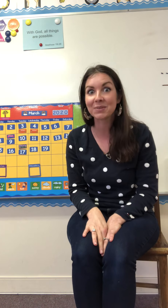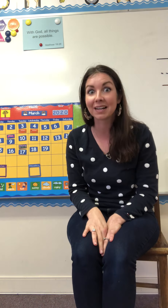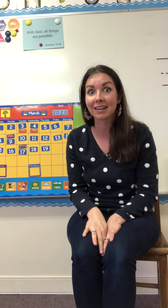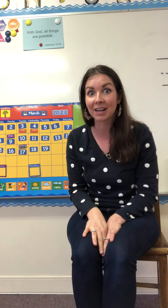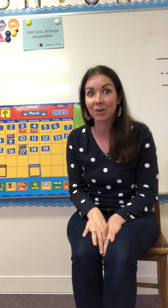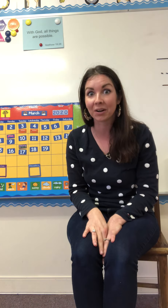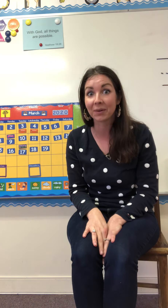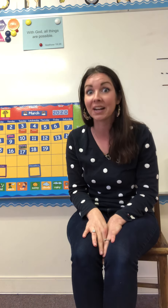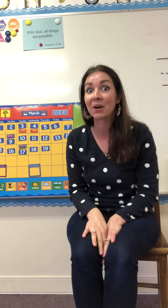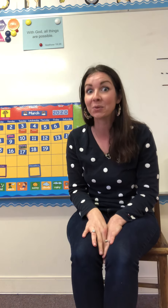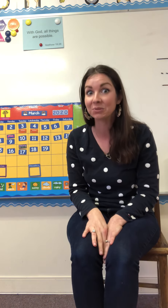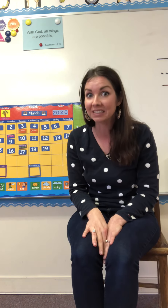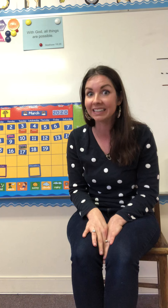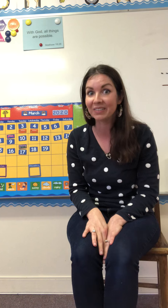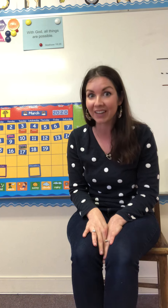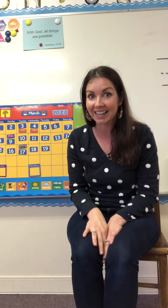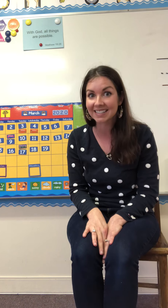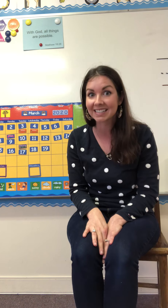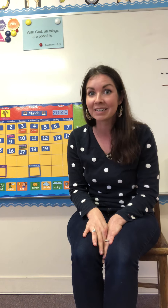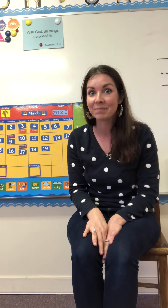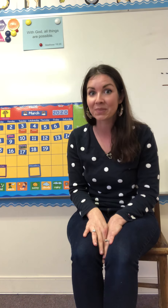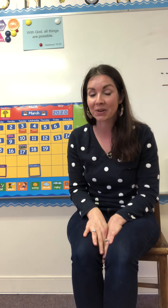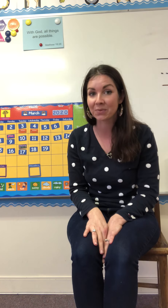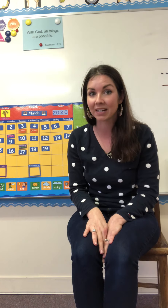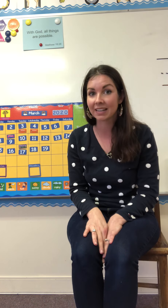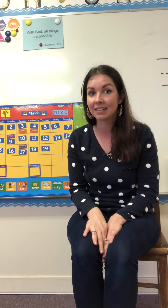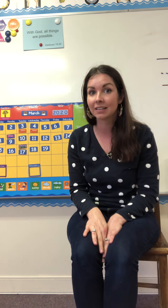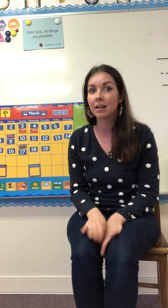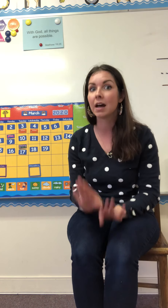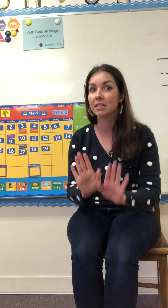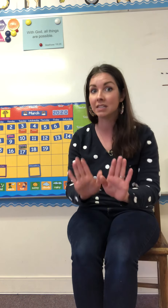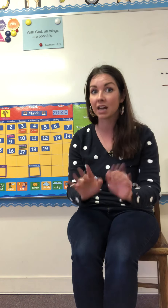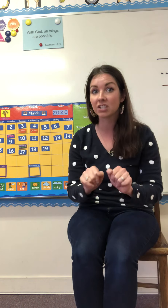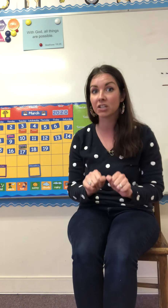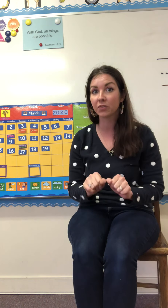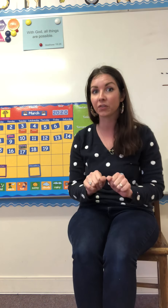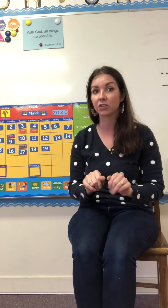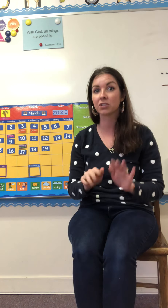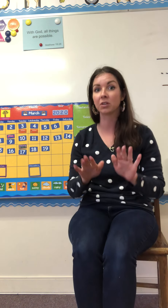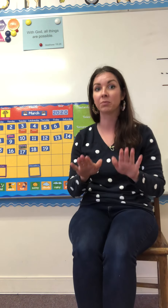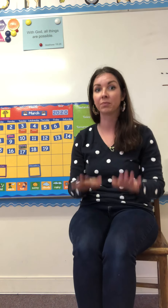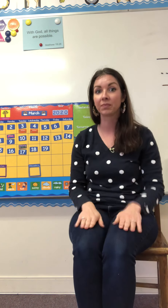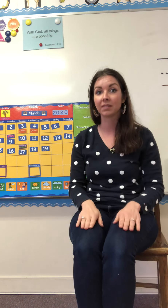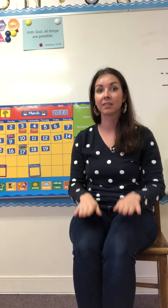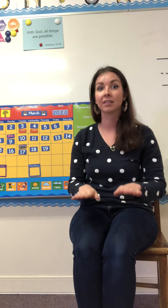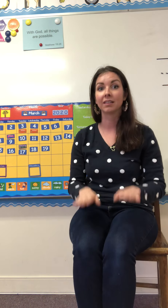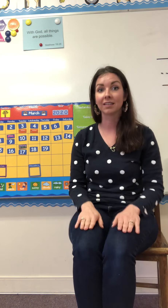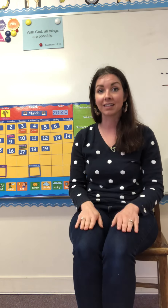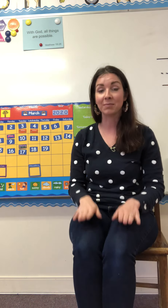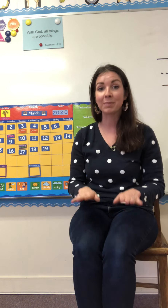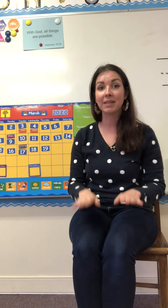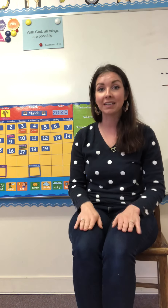do it allegro and go really fast. Are you ready? Adagio first. give me a beat.